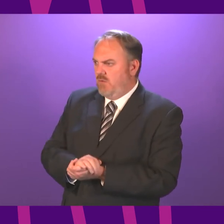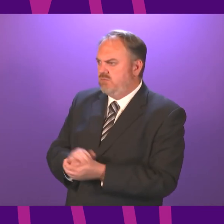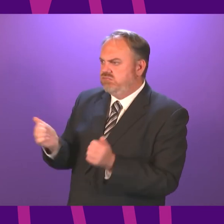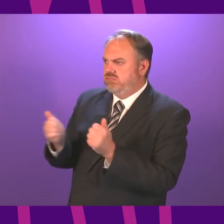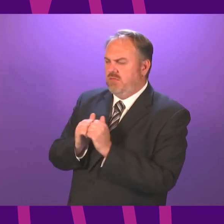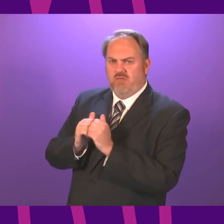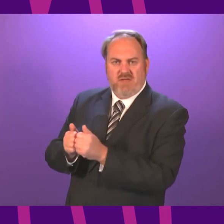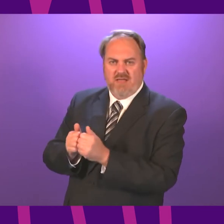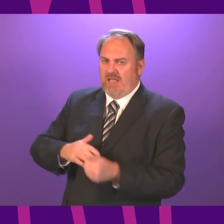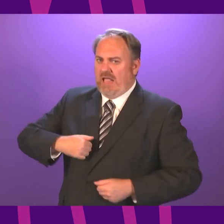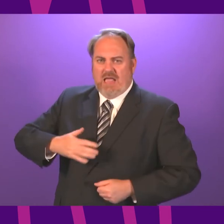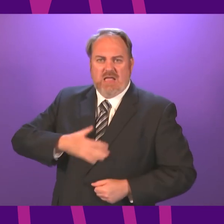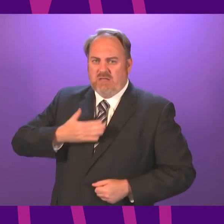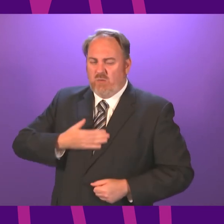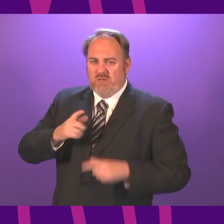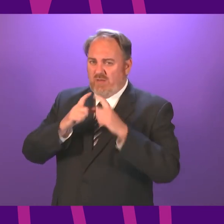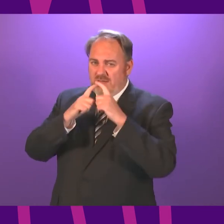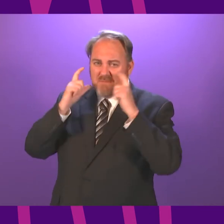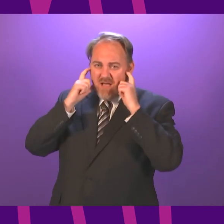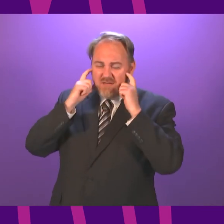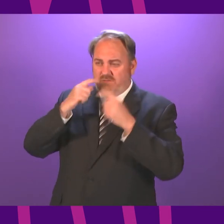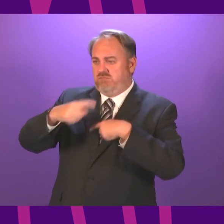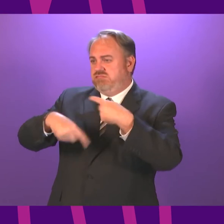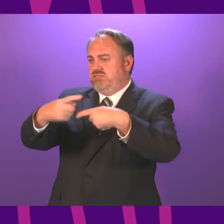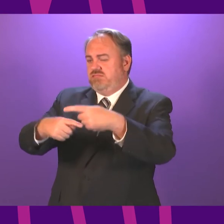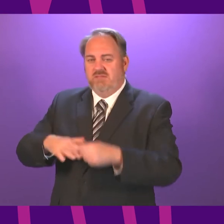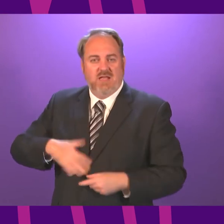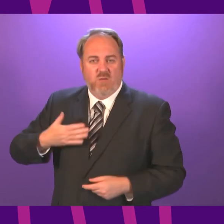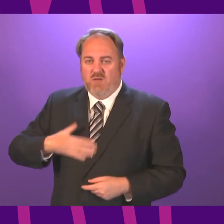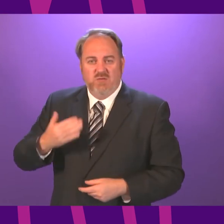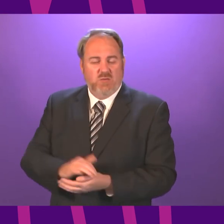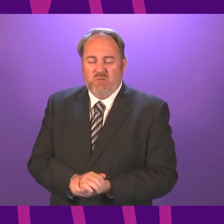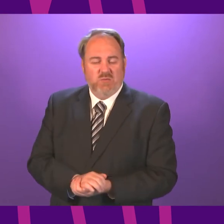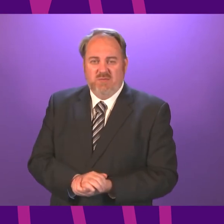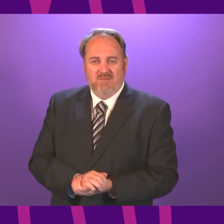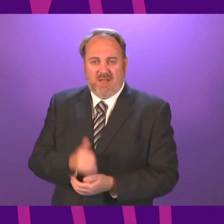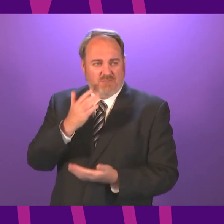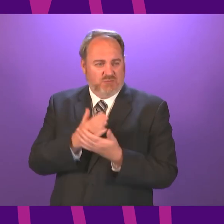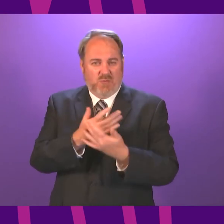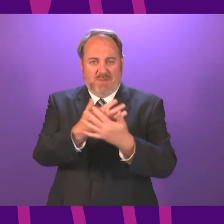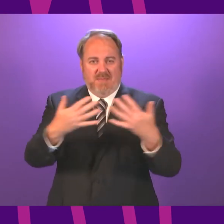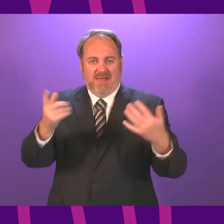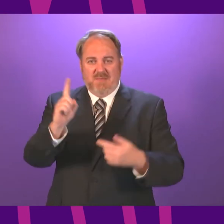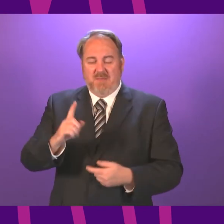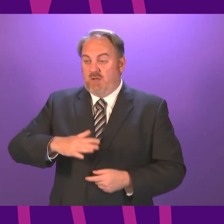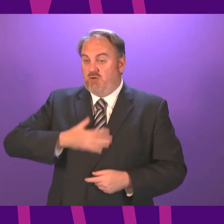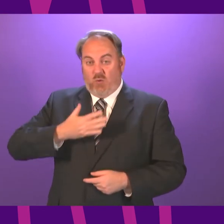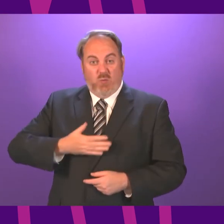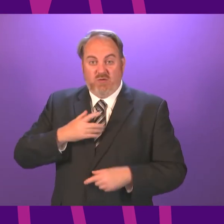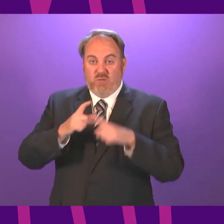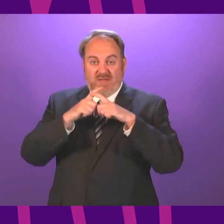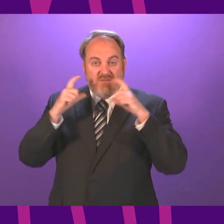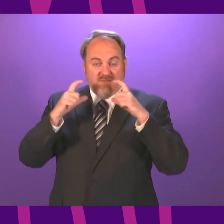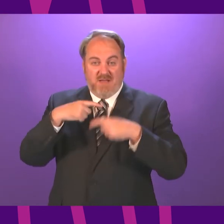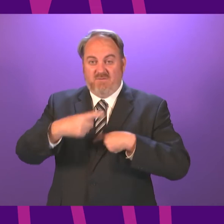personally don't want to have to wear face coverings for longer than is necessary, and I can't imagine there are many people across the country who